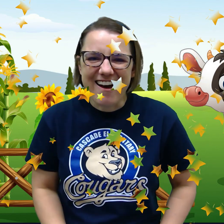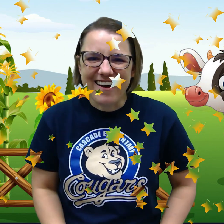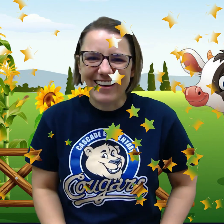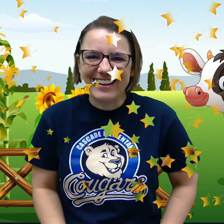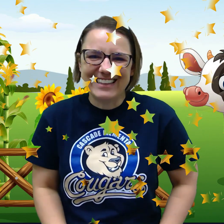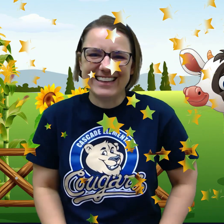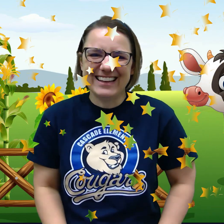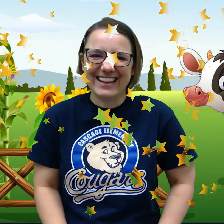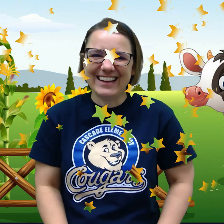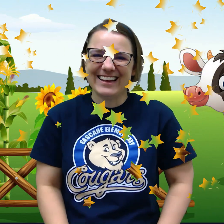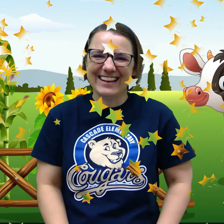-haw!